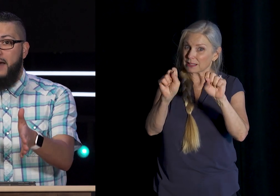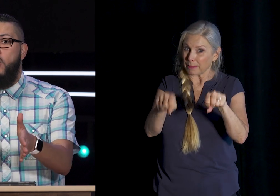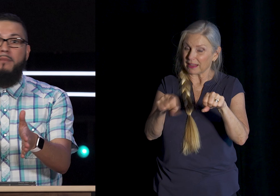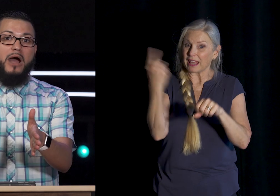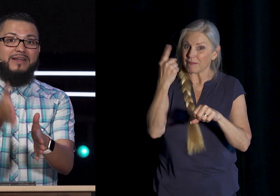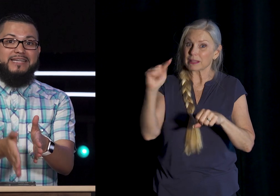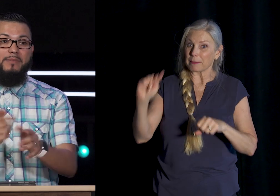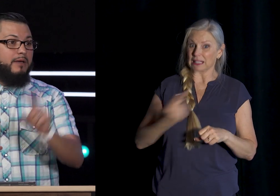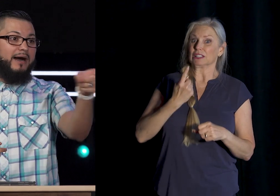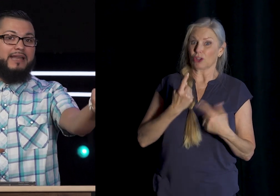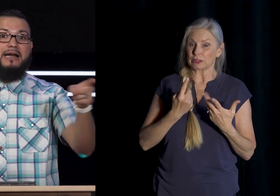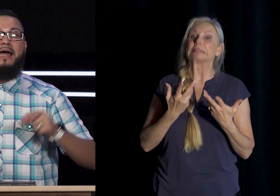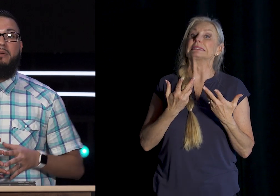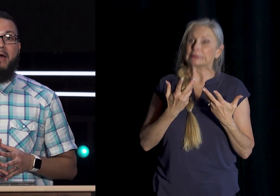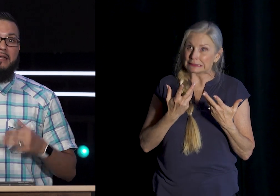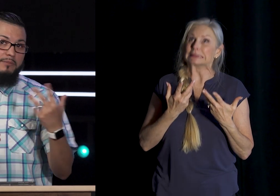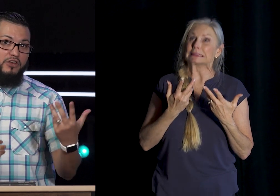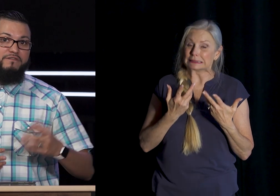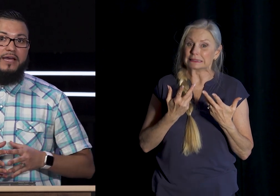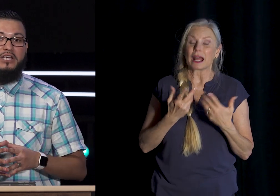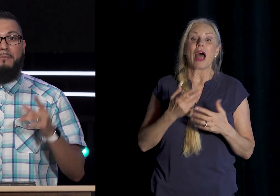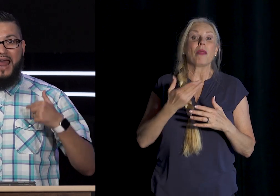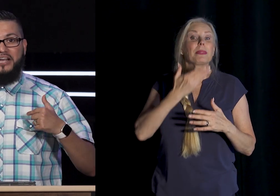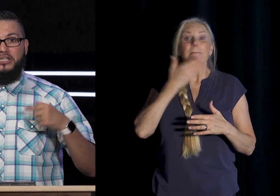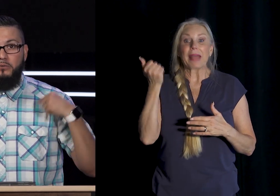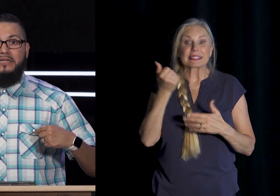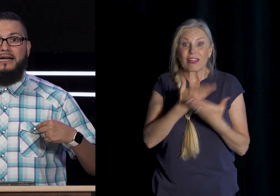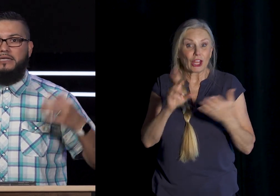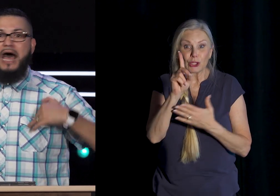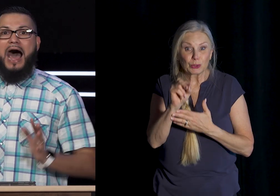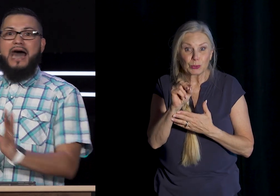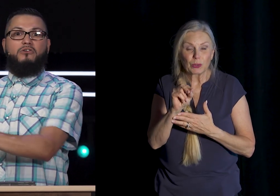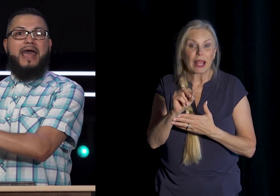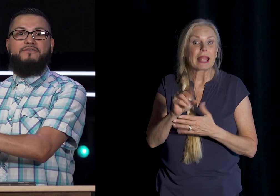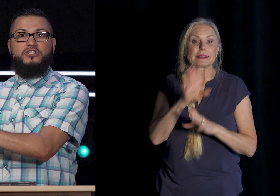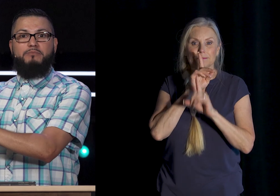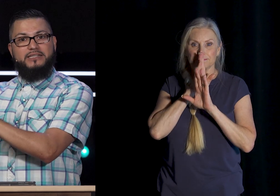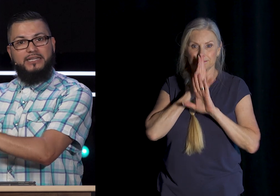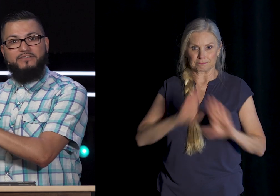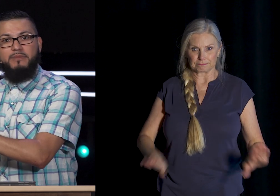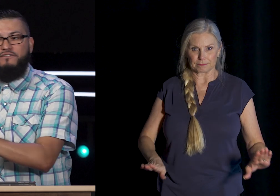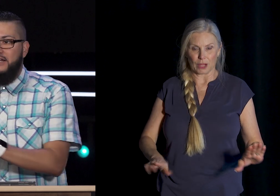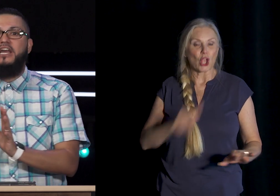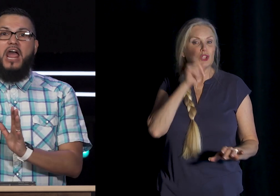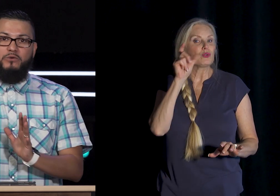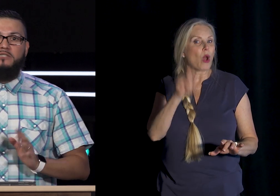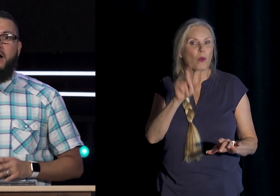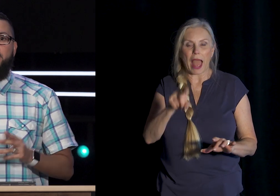That Moment By Redeeming It By Not Clapping Back At Them In Your Flesh But Actually Realizing I Don't Have To Be A Slave To My Flesh And Respond